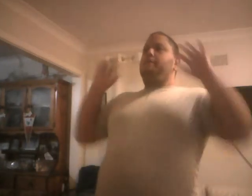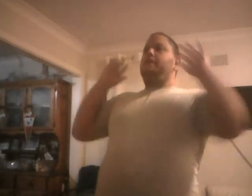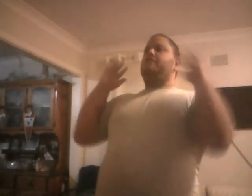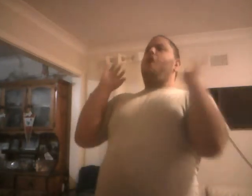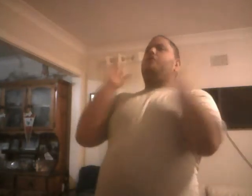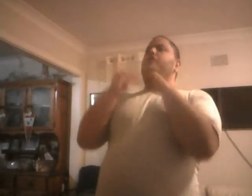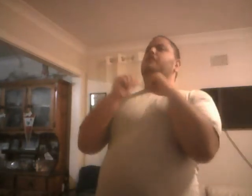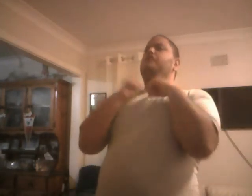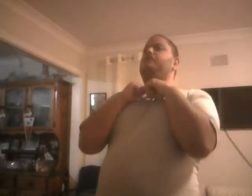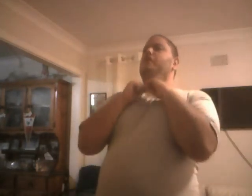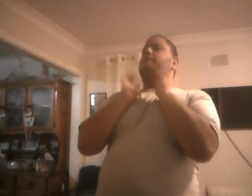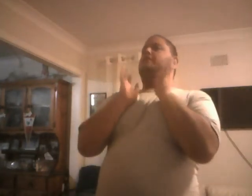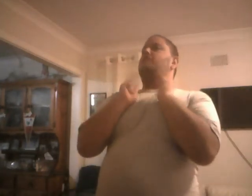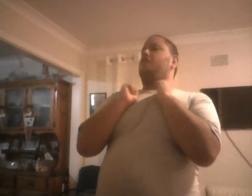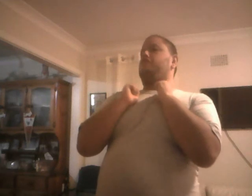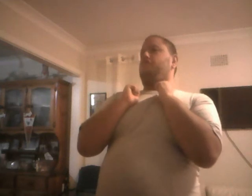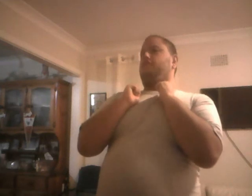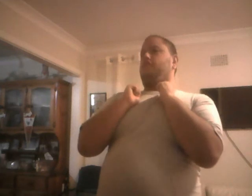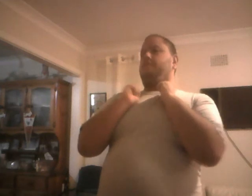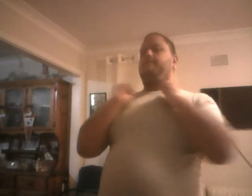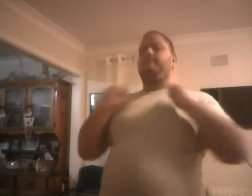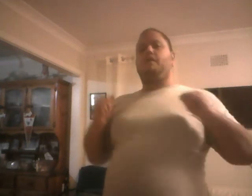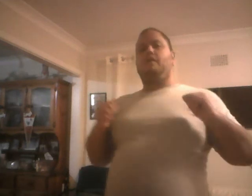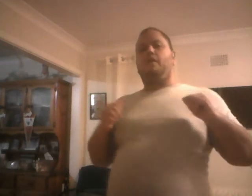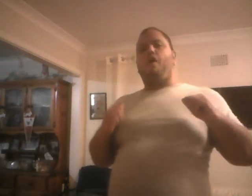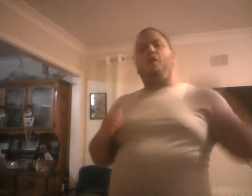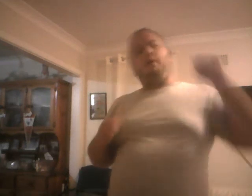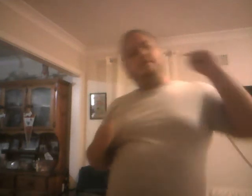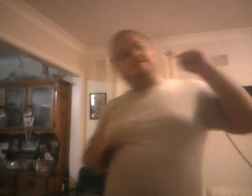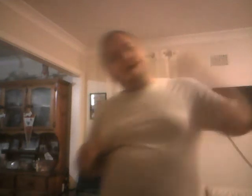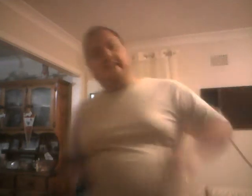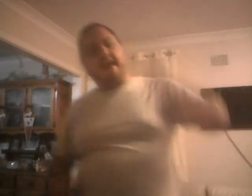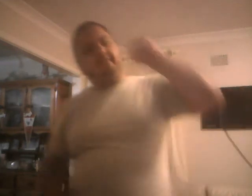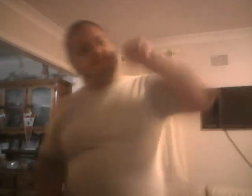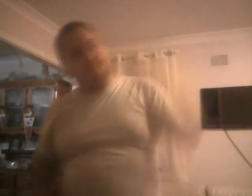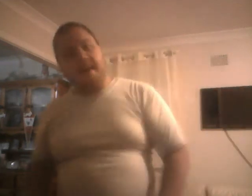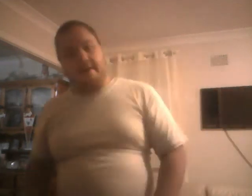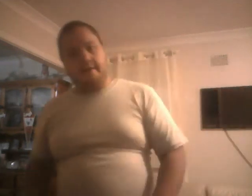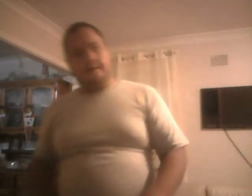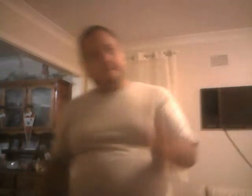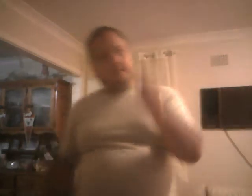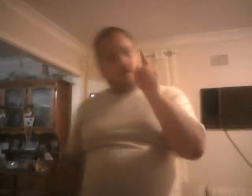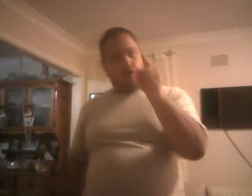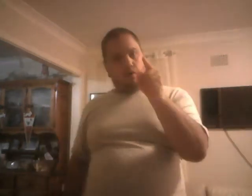please oh good sir please take us over we will stand and fight for you